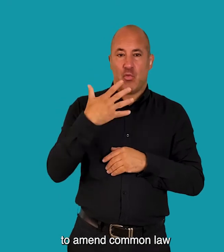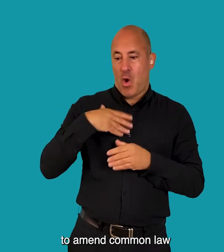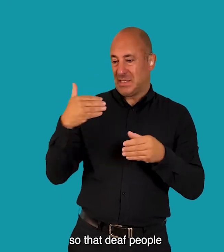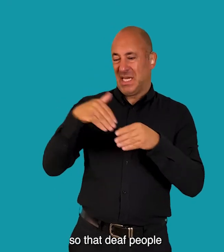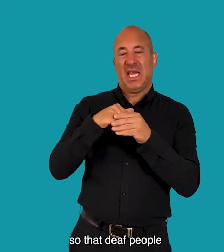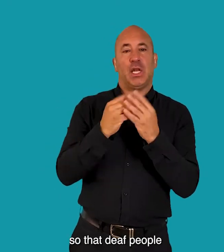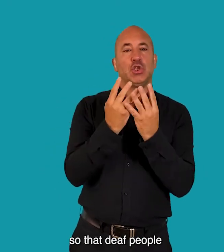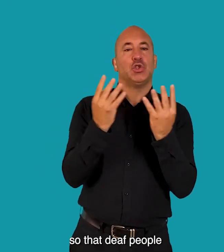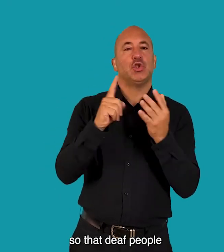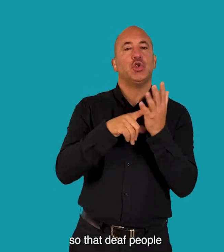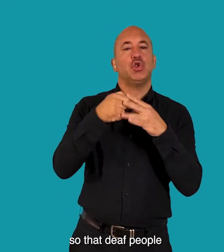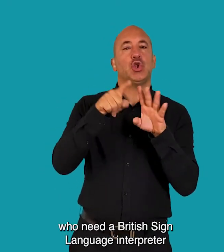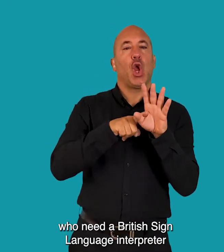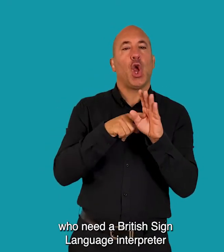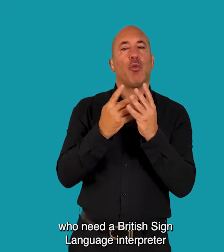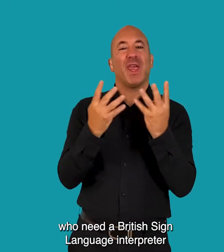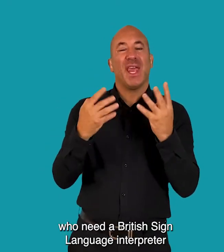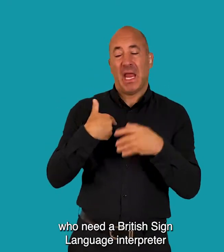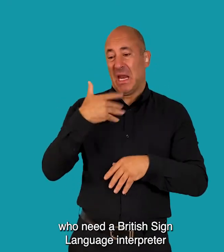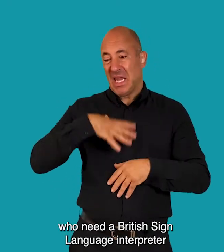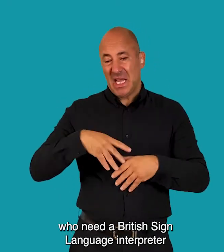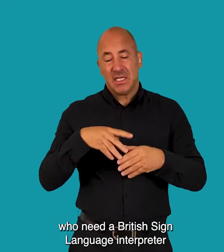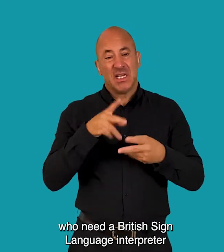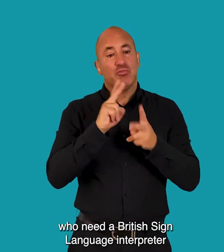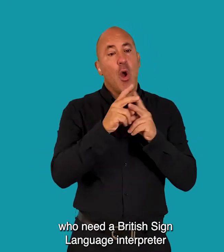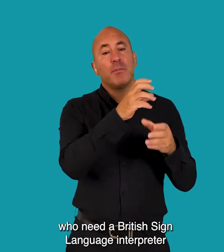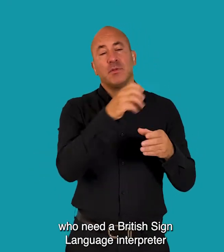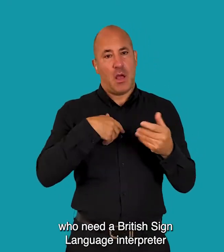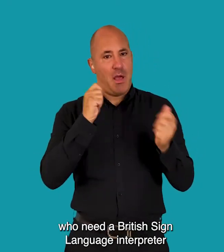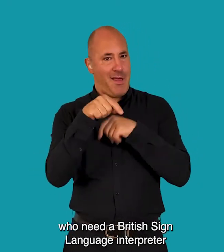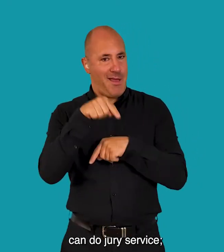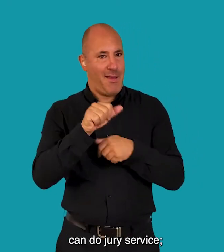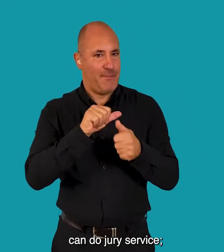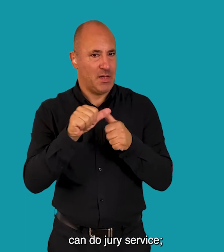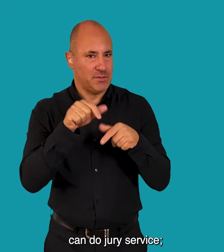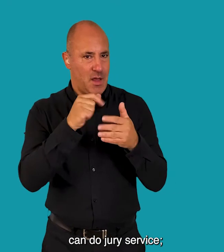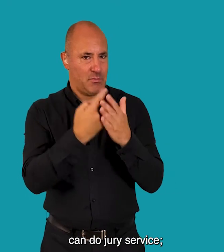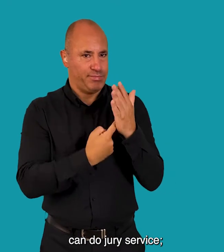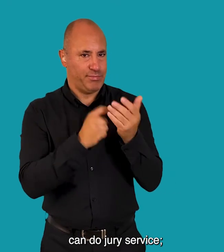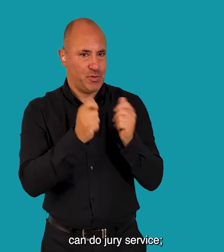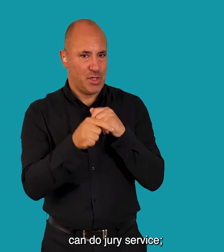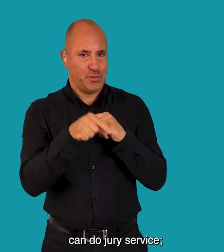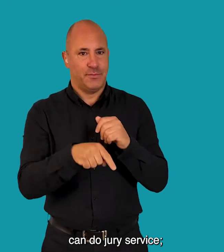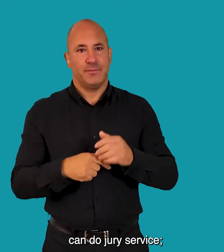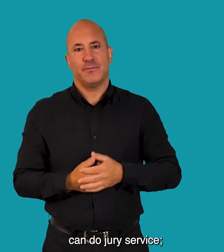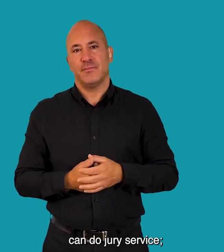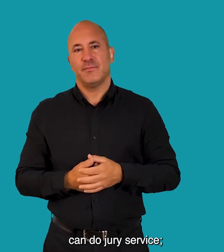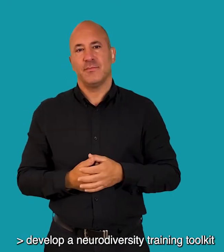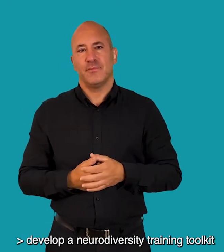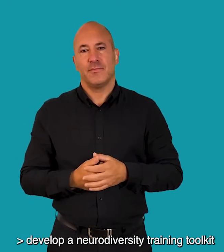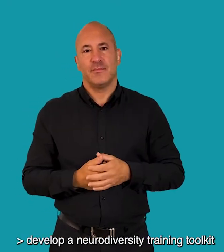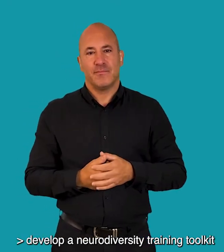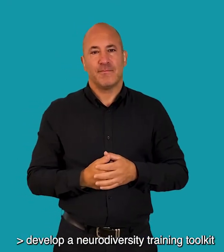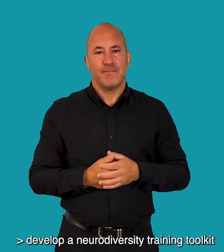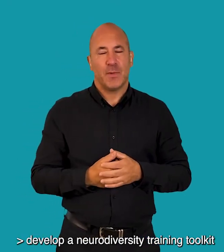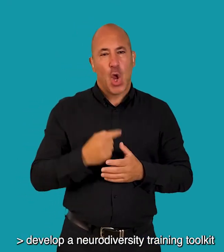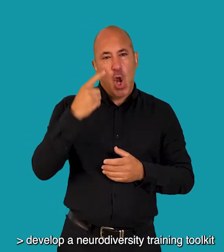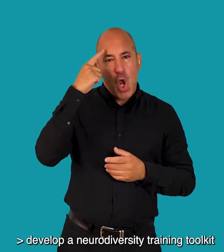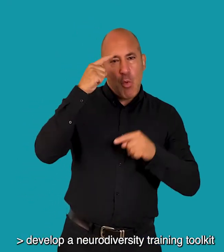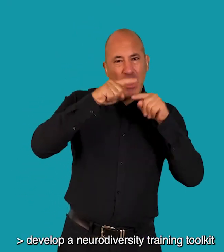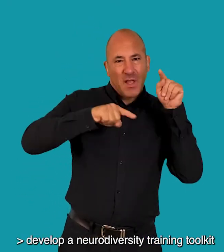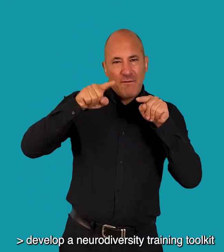law so that deaf people who need a British Sign Language interpreter can do jury service Develop a